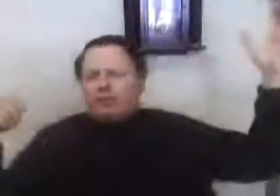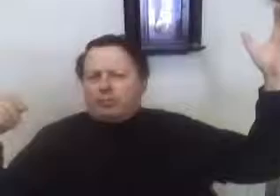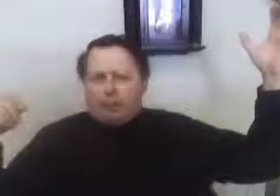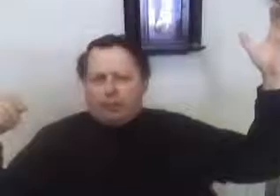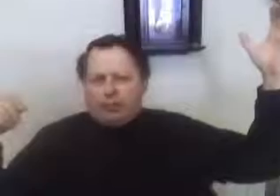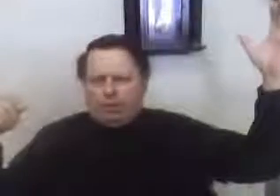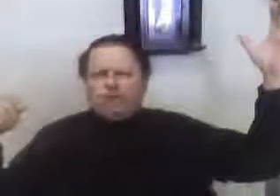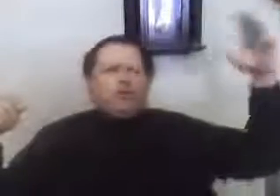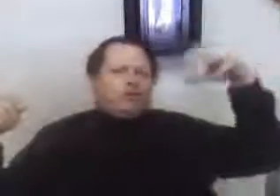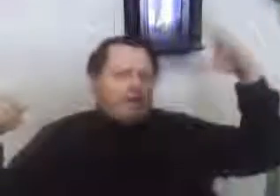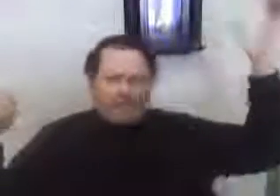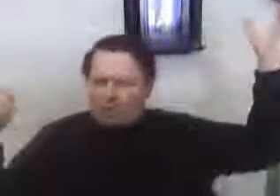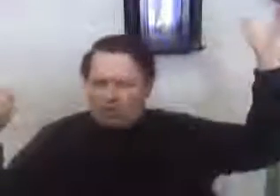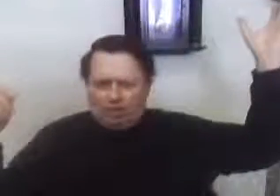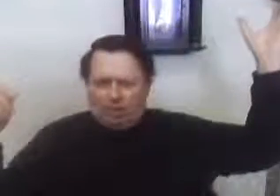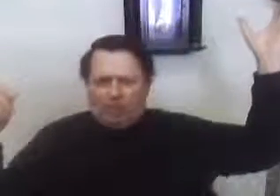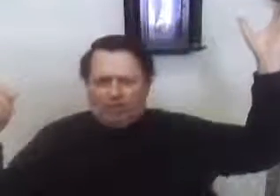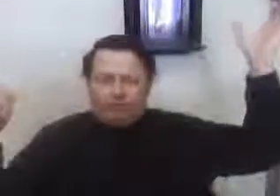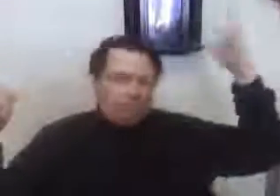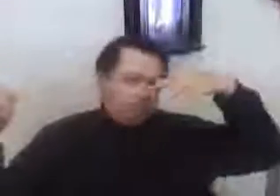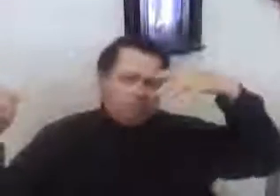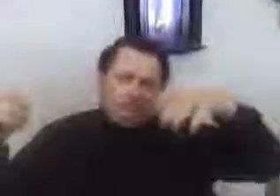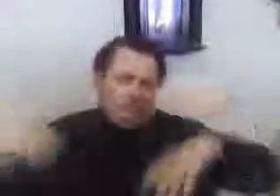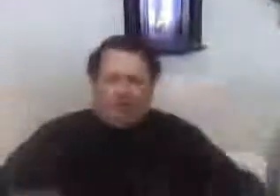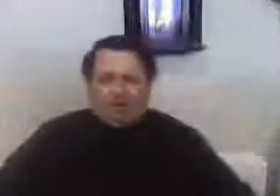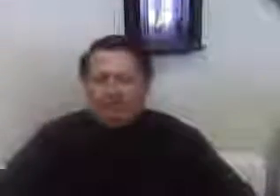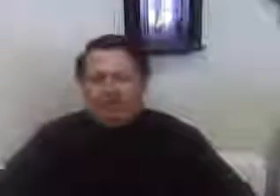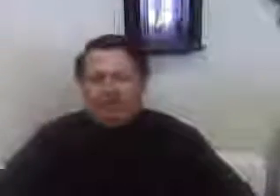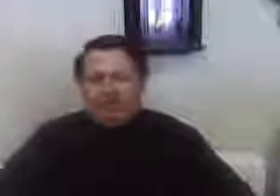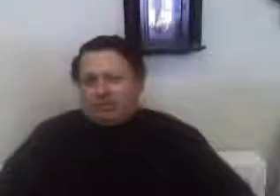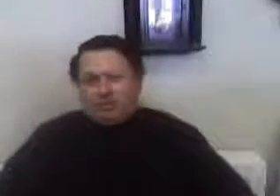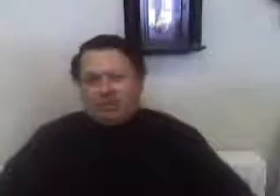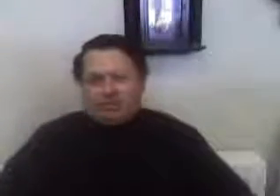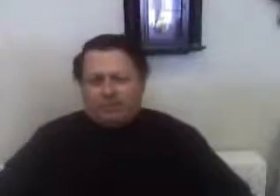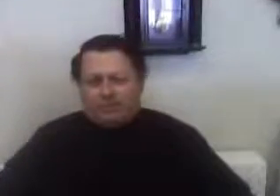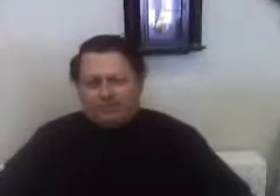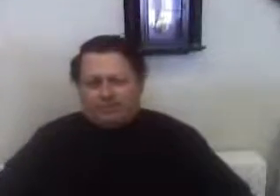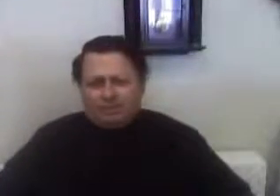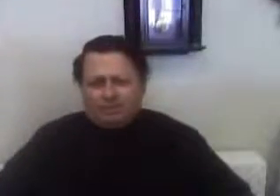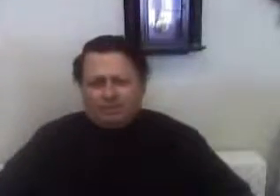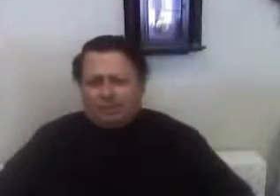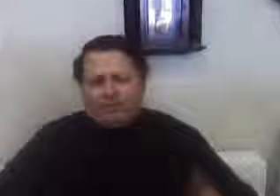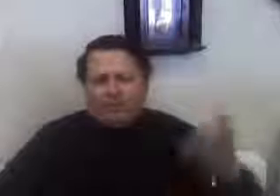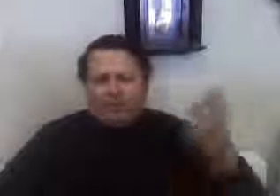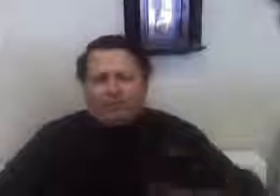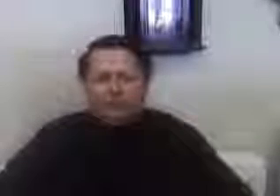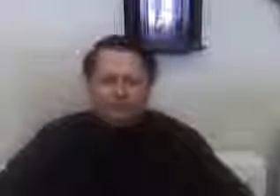entrepreneur gets all the wealth and everybody else gets what's left over. Whatever he feels.